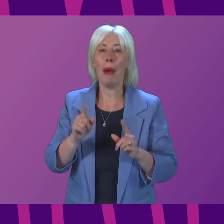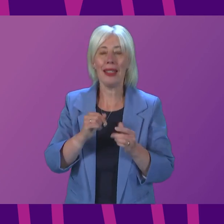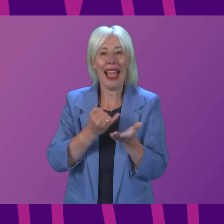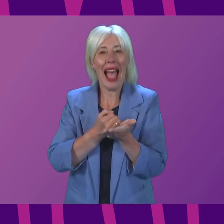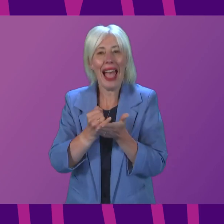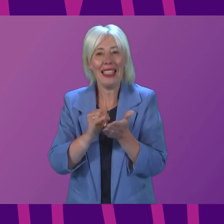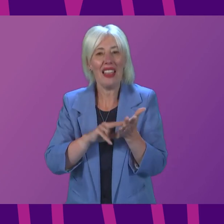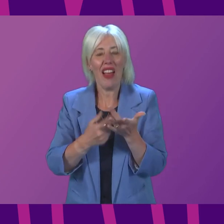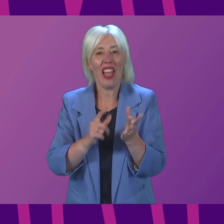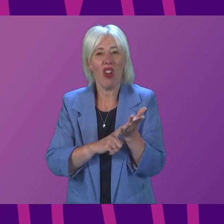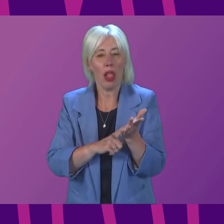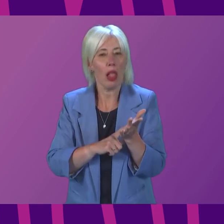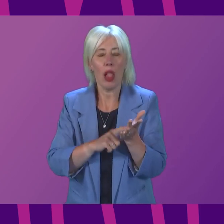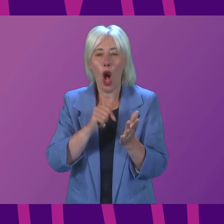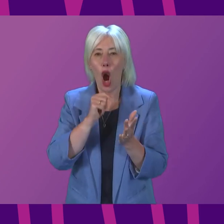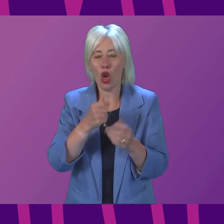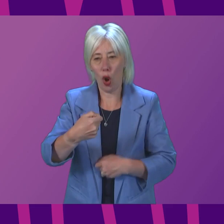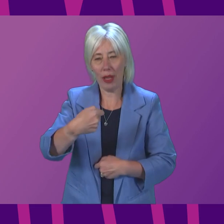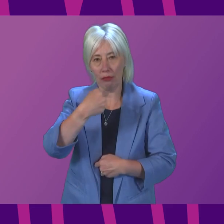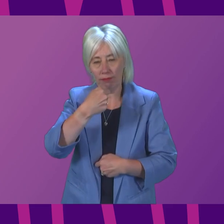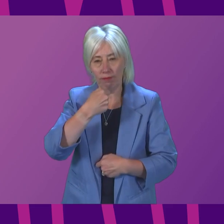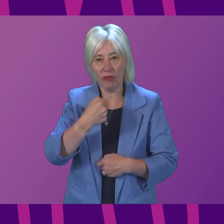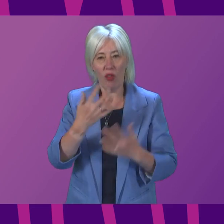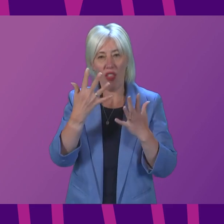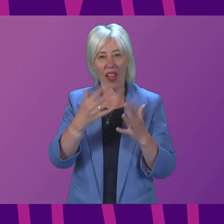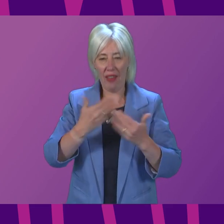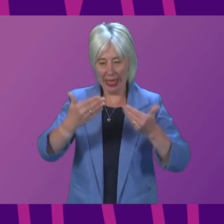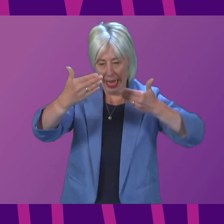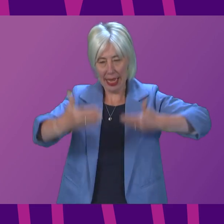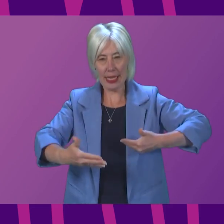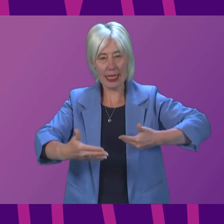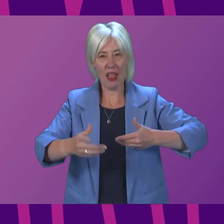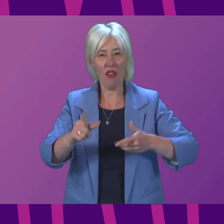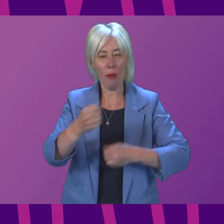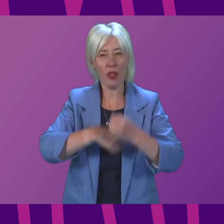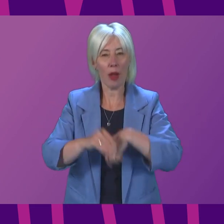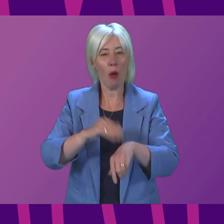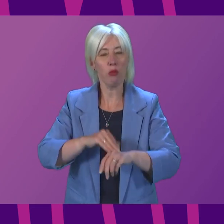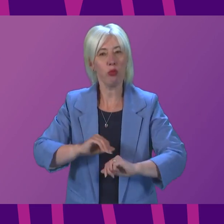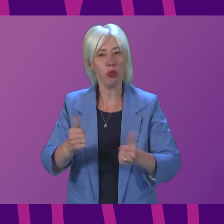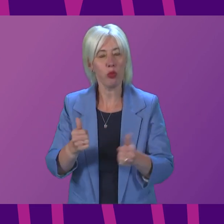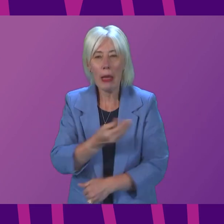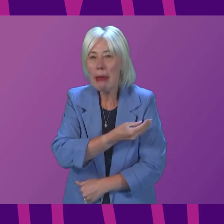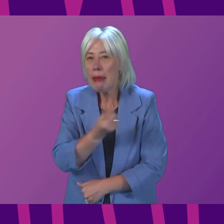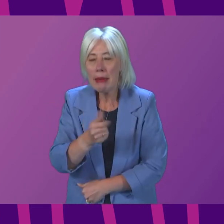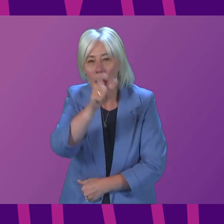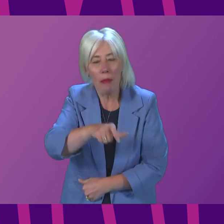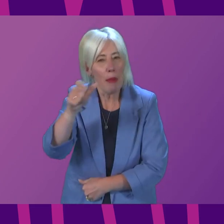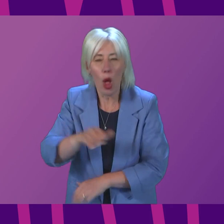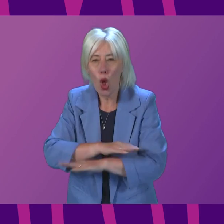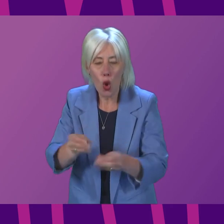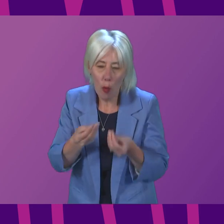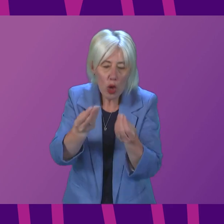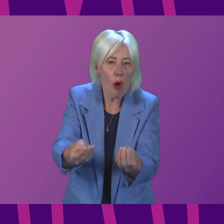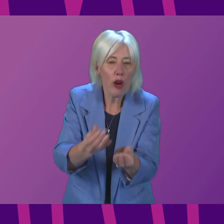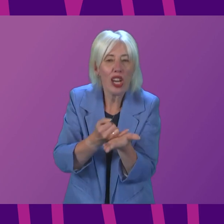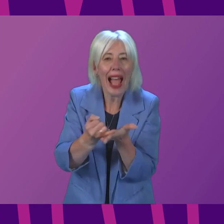currently in the five-day window for them to be effective, and some eligible patients are not being offered antivirals at all.